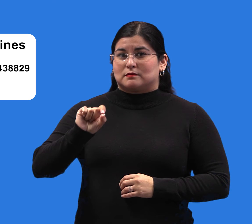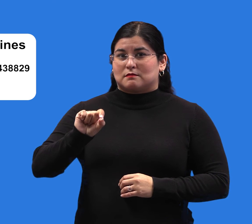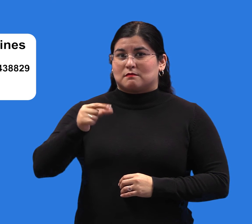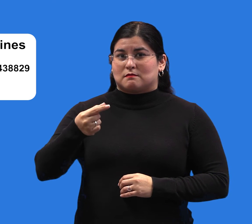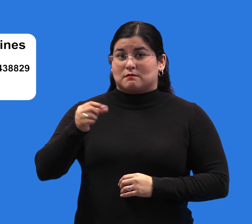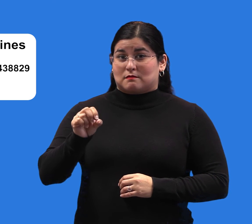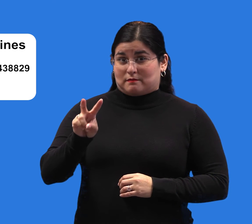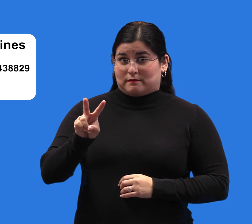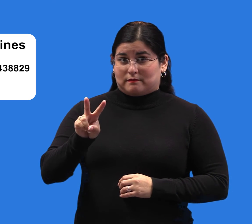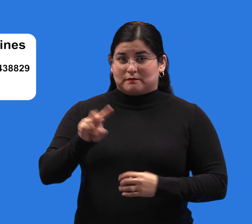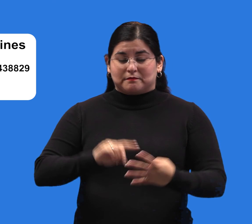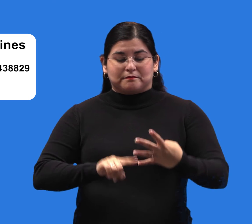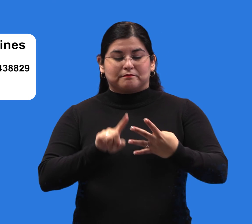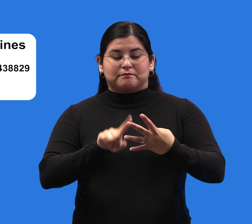Text your zip code to